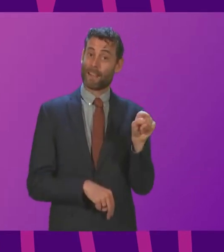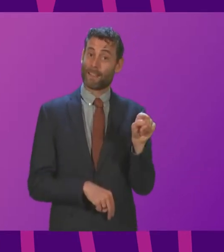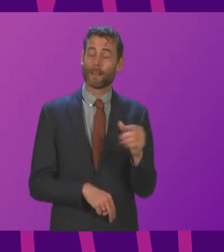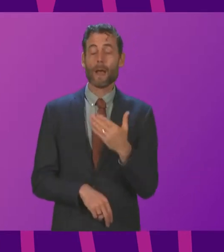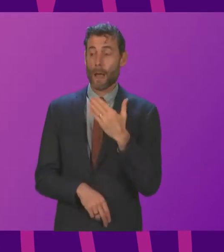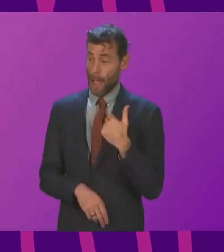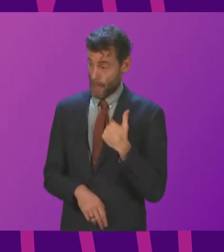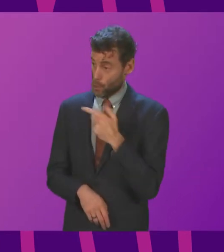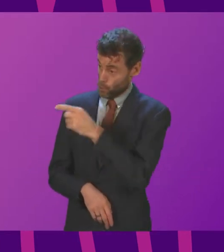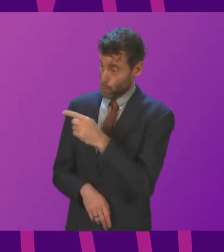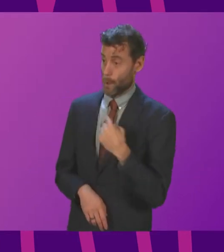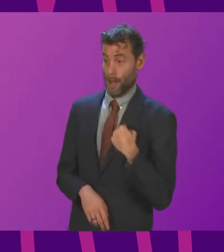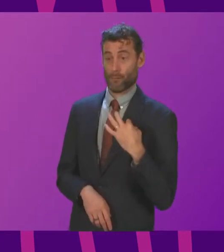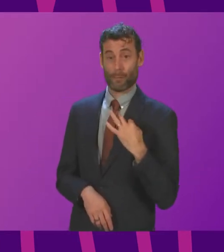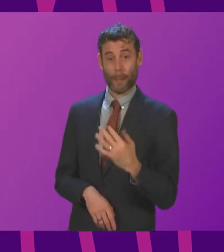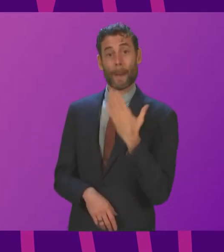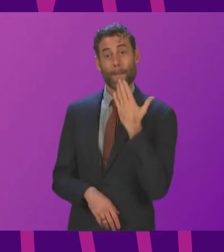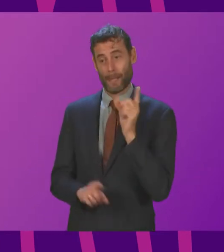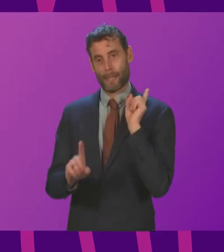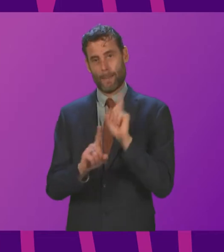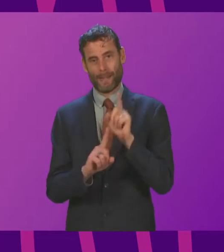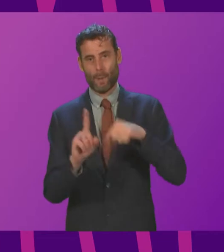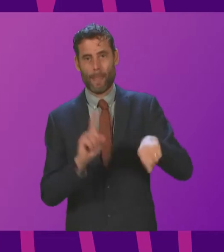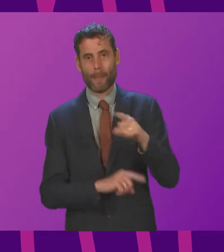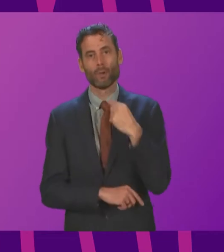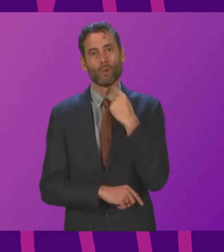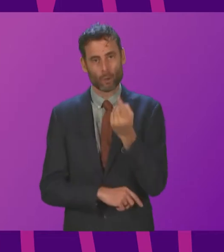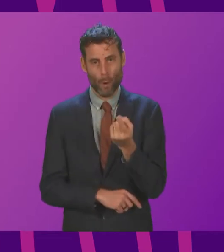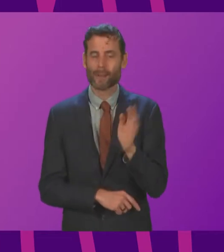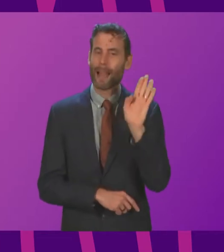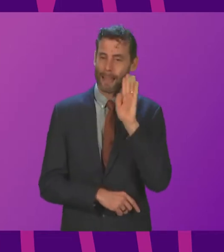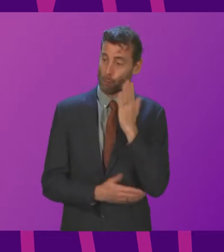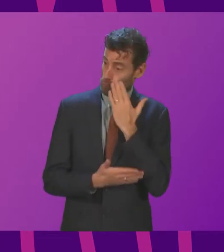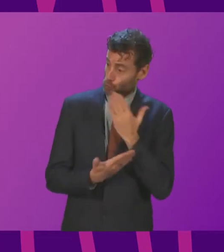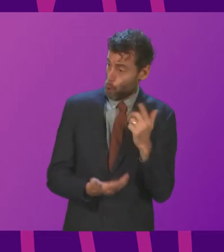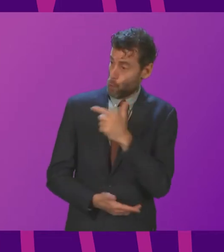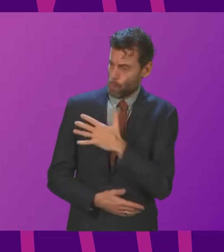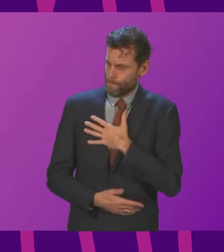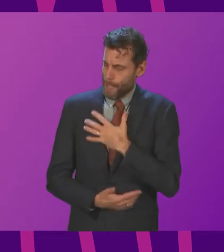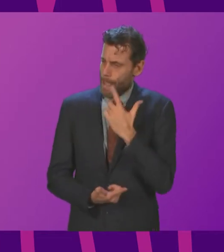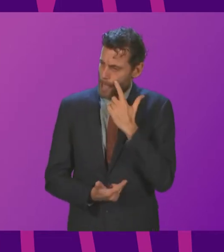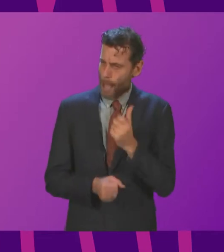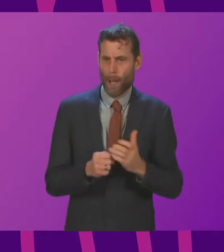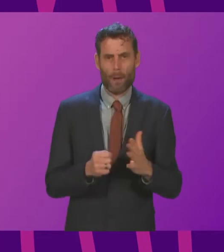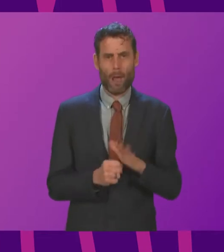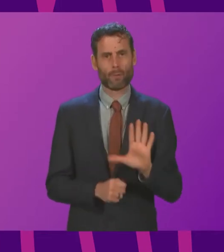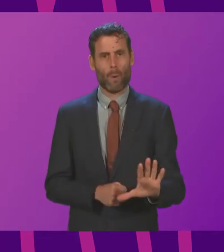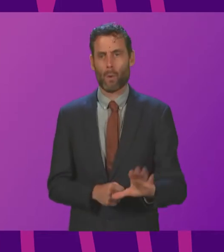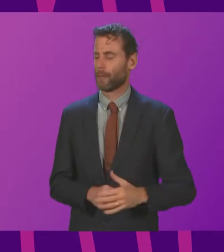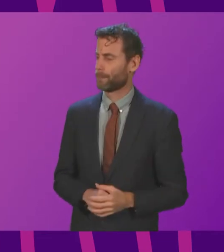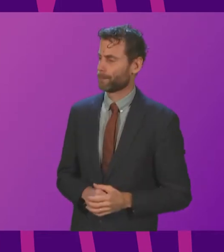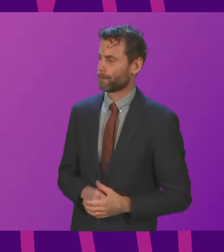please meet with cleansing workers tomorrow and show that you care about Glasgow. First Minister